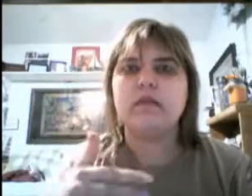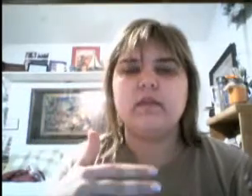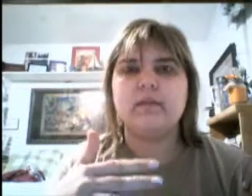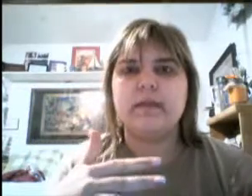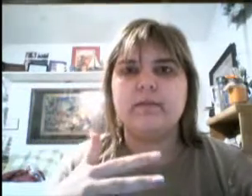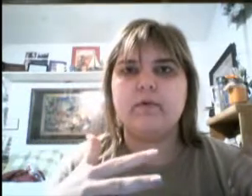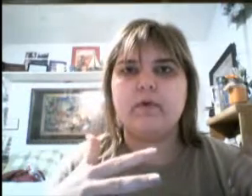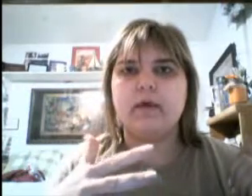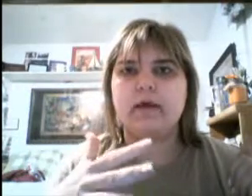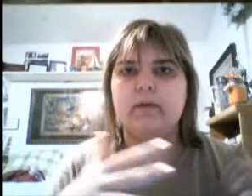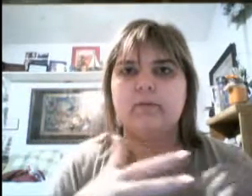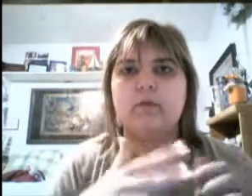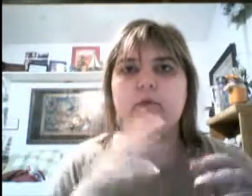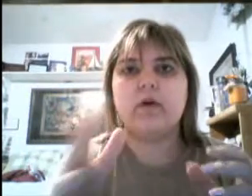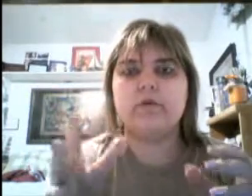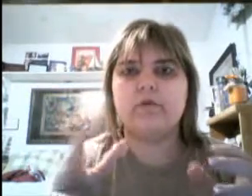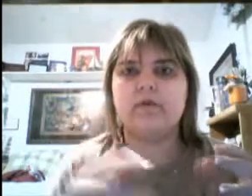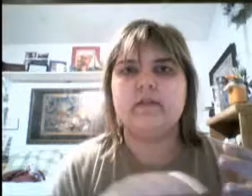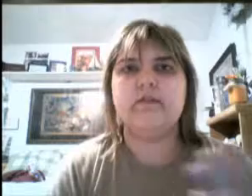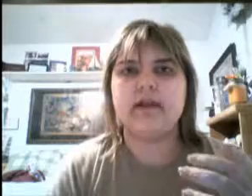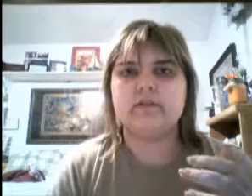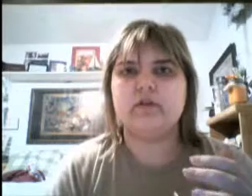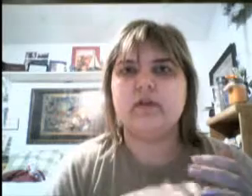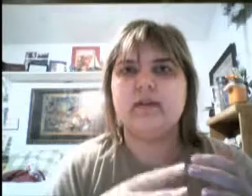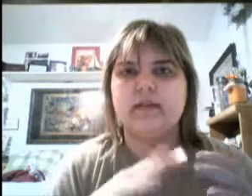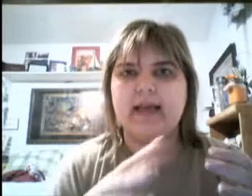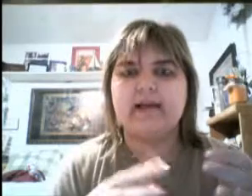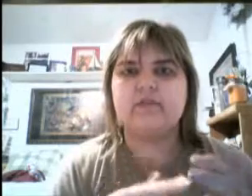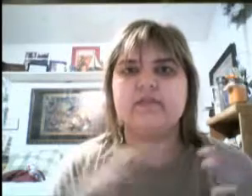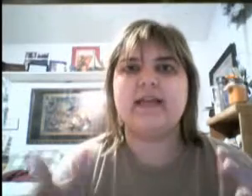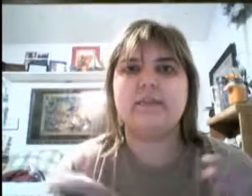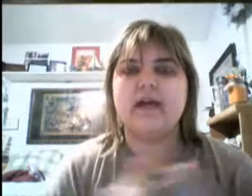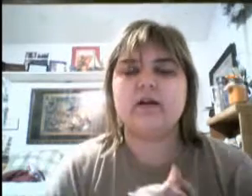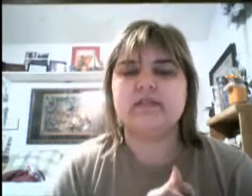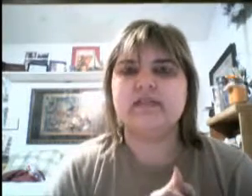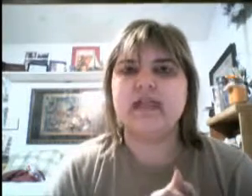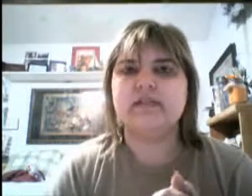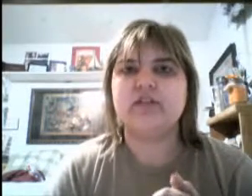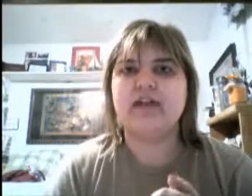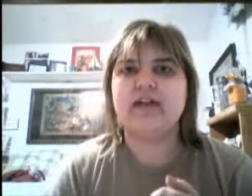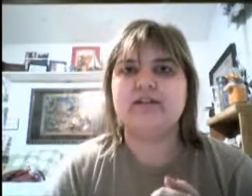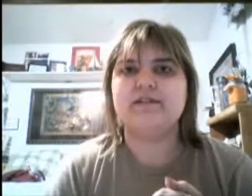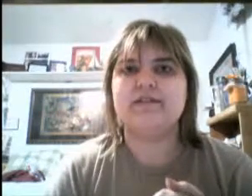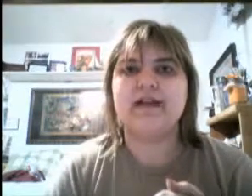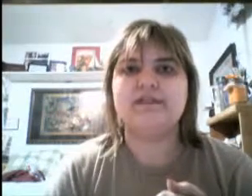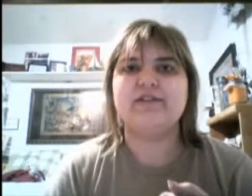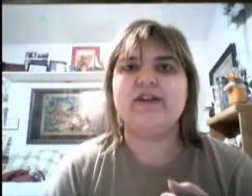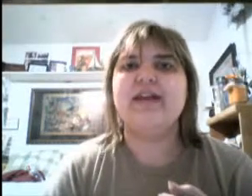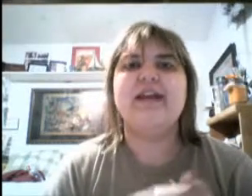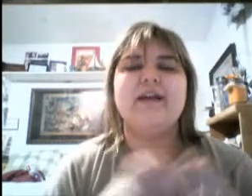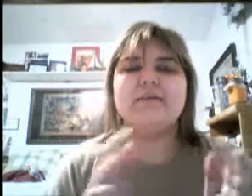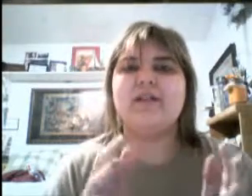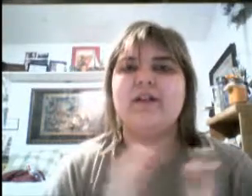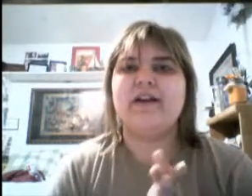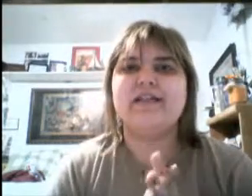the people, um, who were part of the movie, the director, and then the actors came back on stage. And the director, it was hilarious,